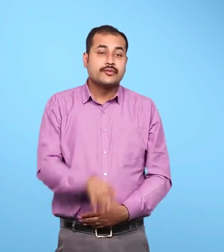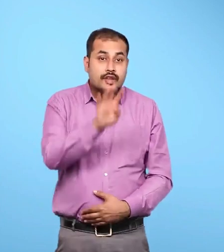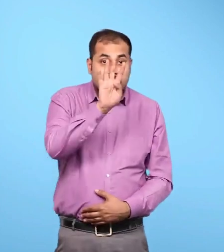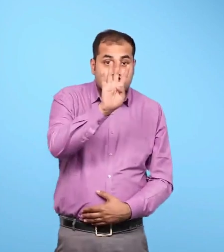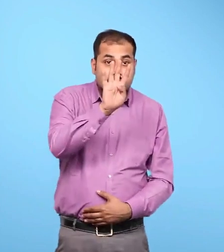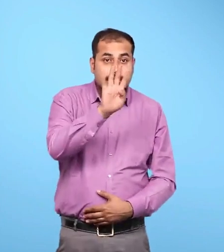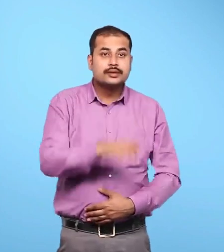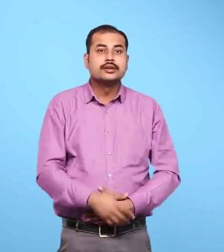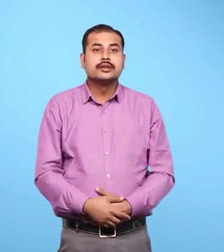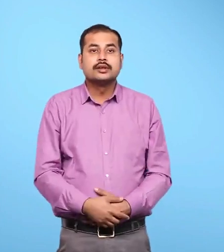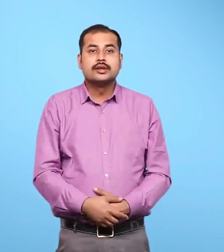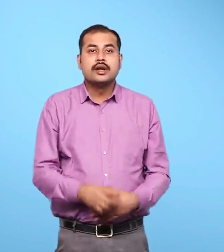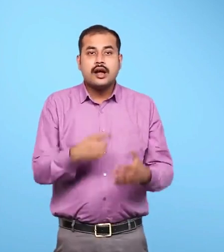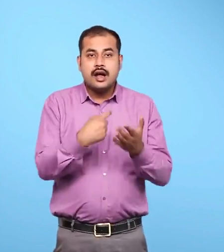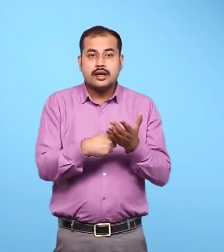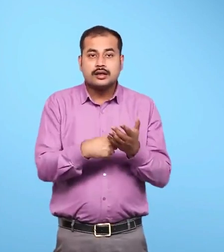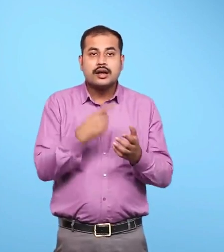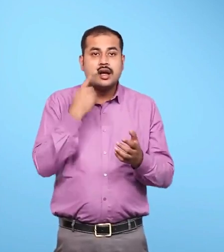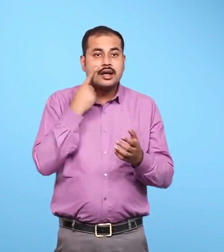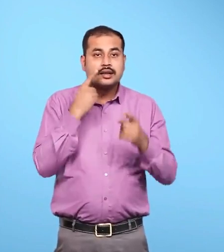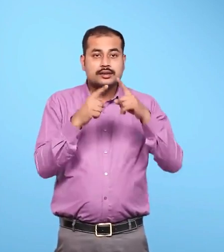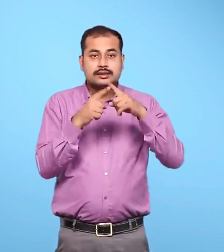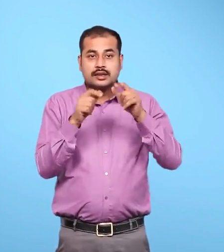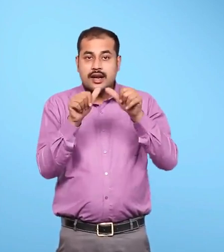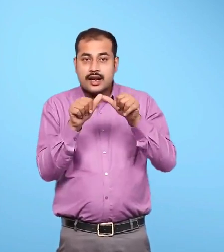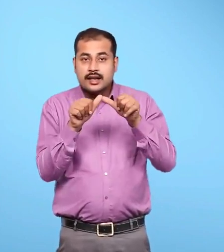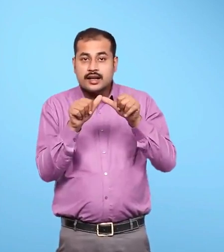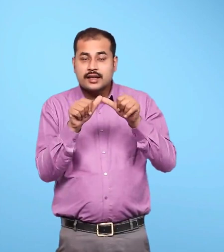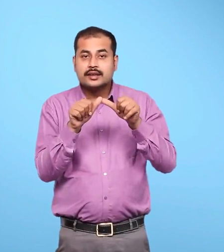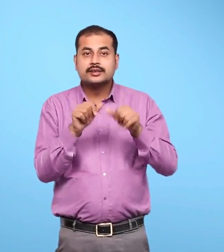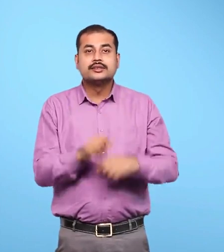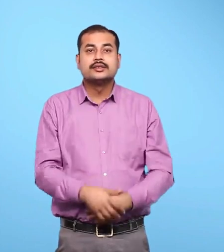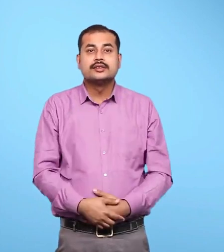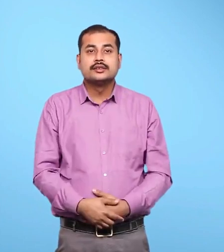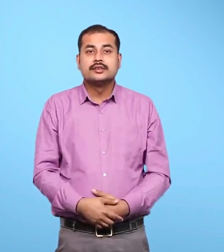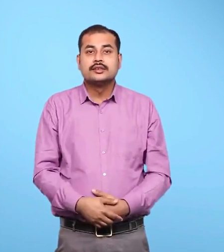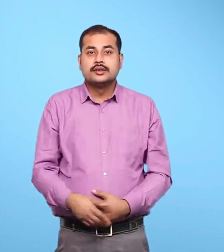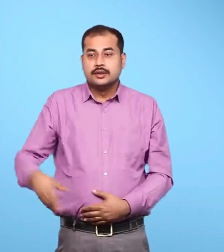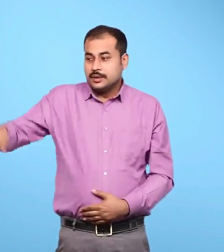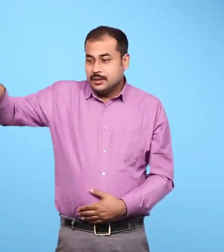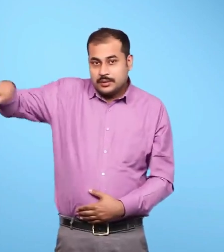4. Rita Blank Down the slide